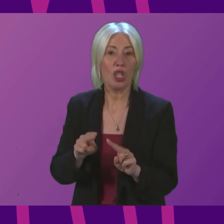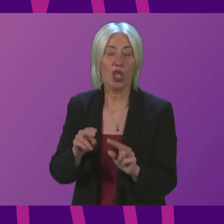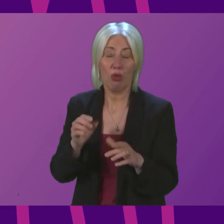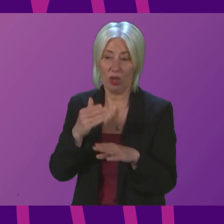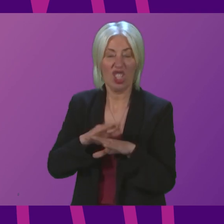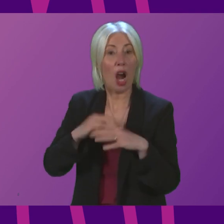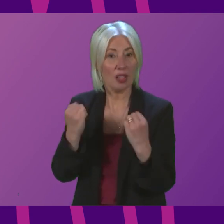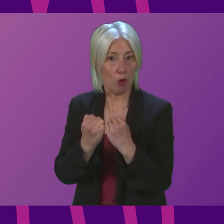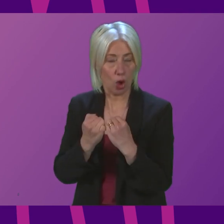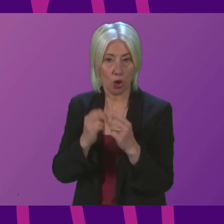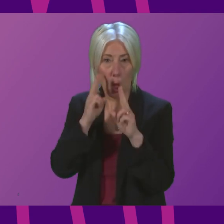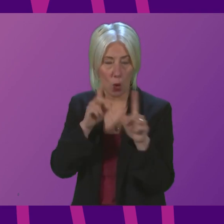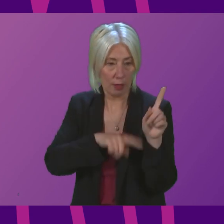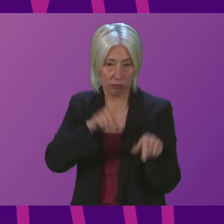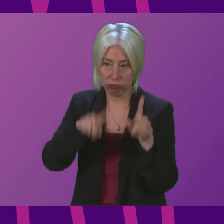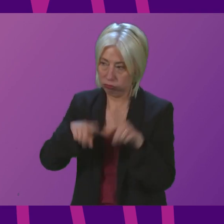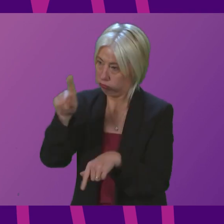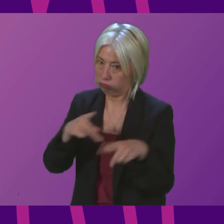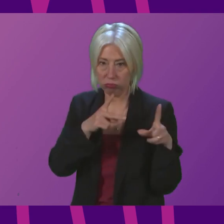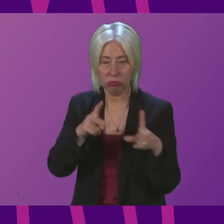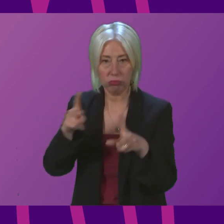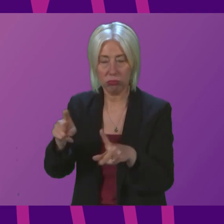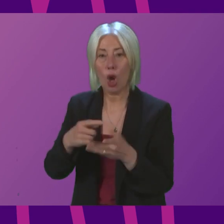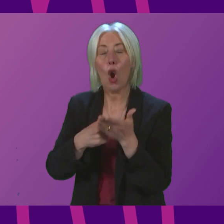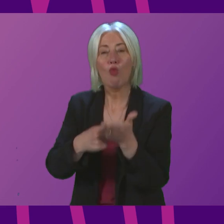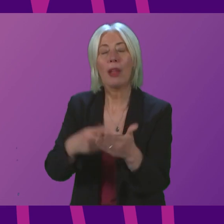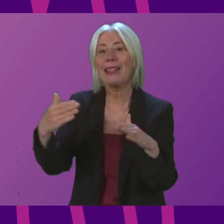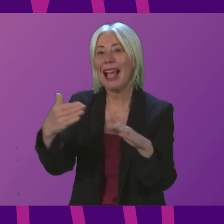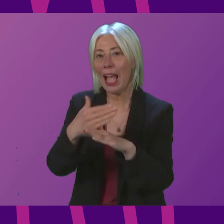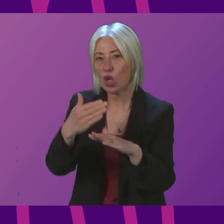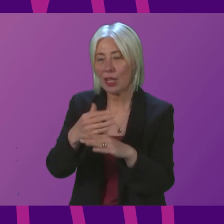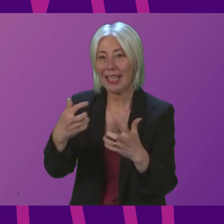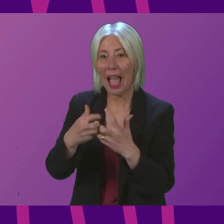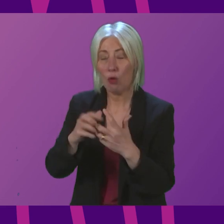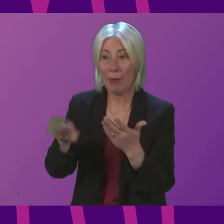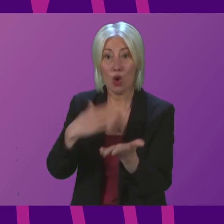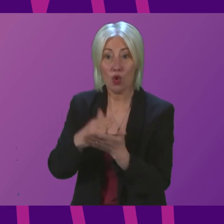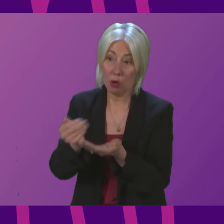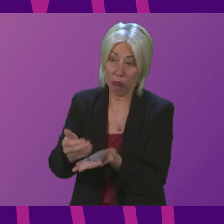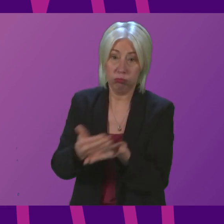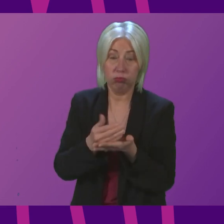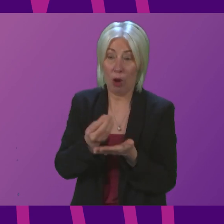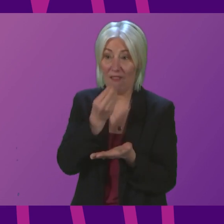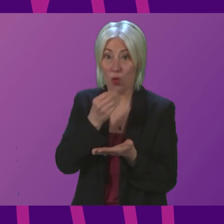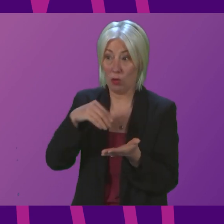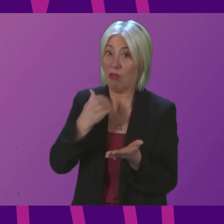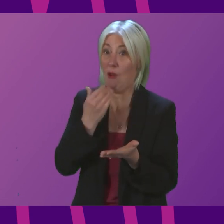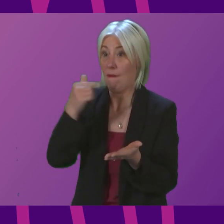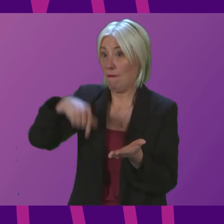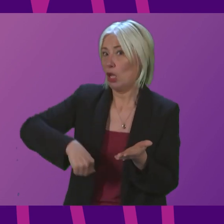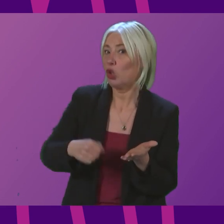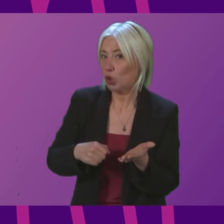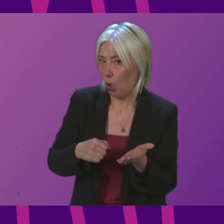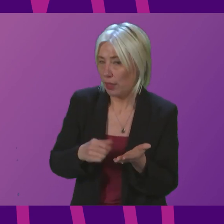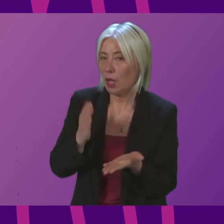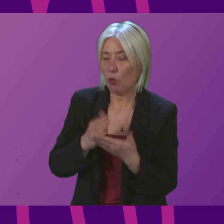currently considering a range of issues and will recommend actions that can be taken to strengthen food security and supply in Scotland. And I expect